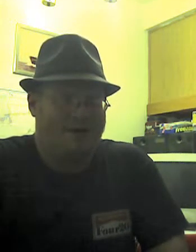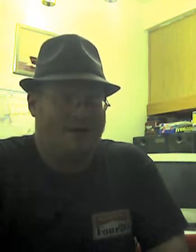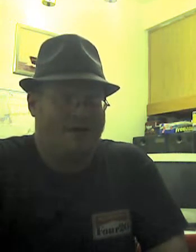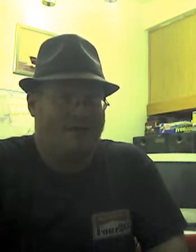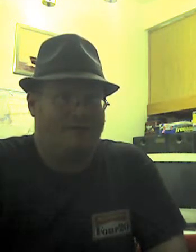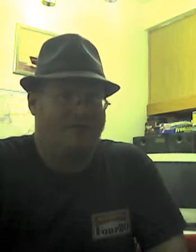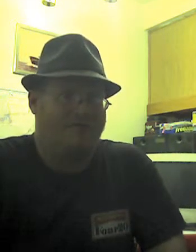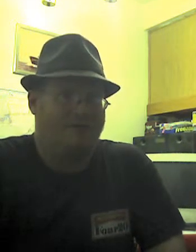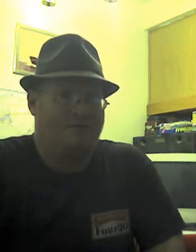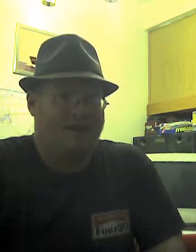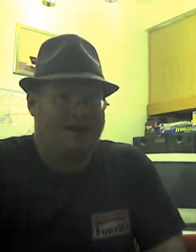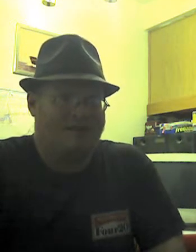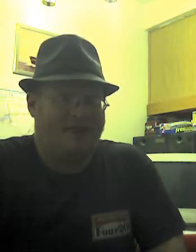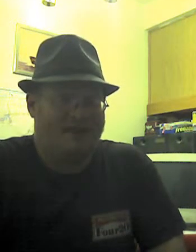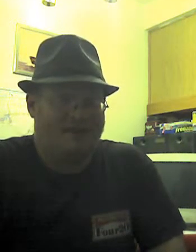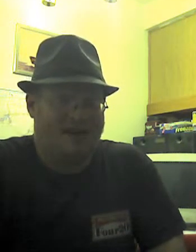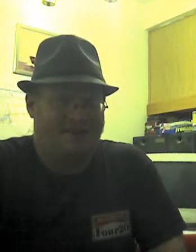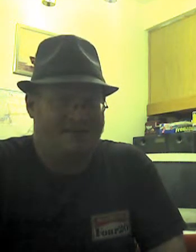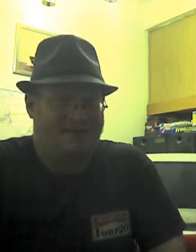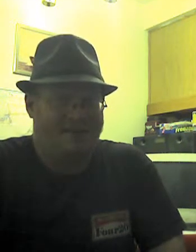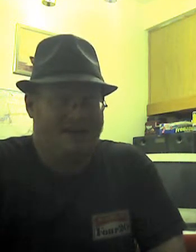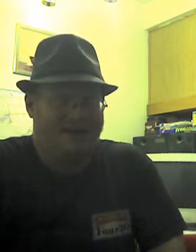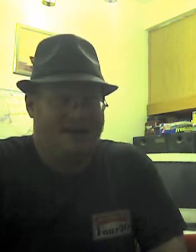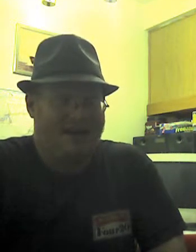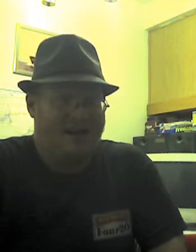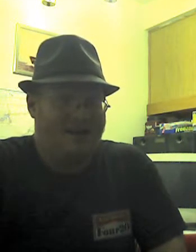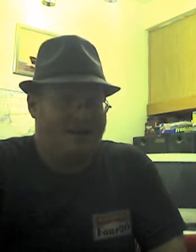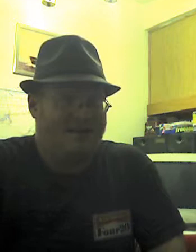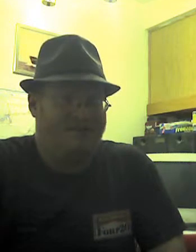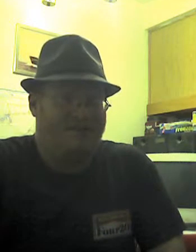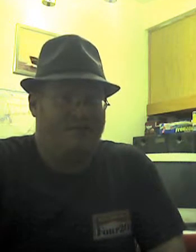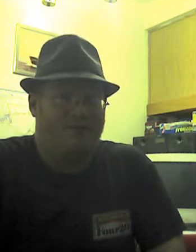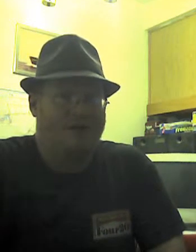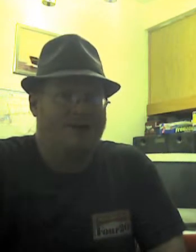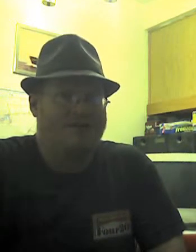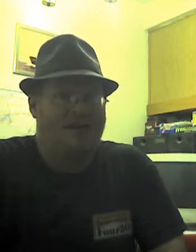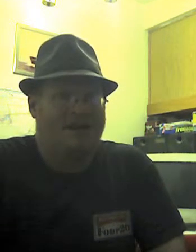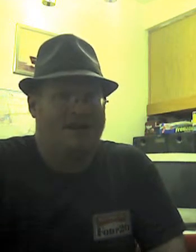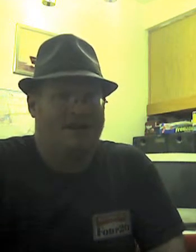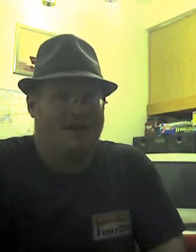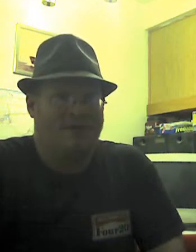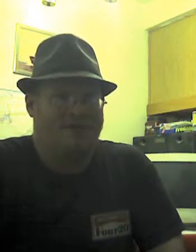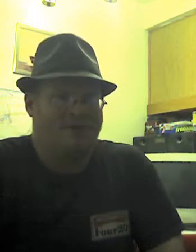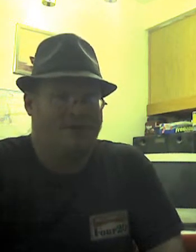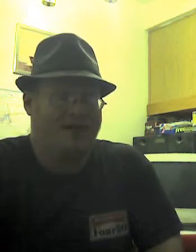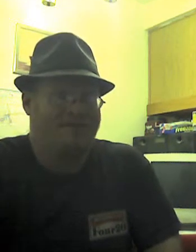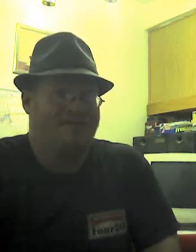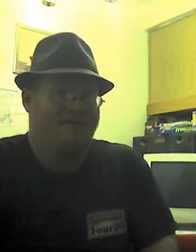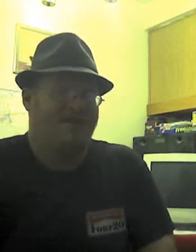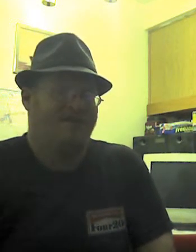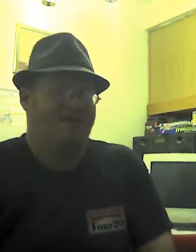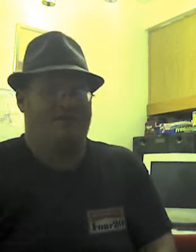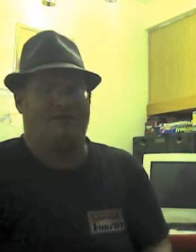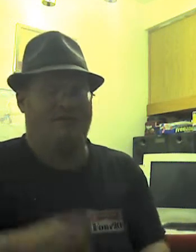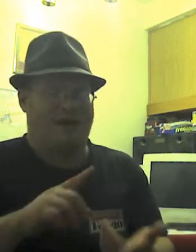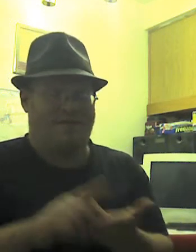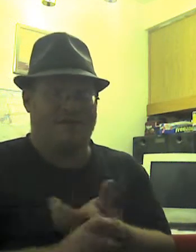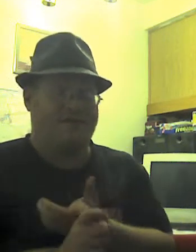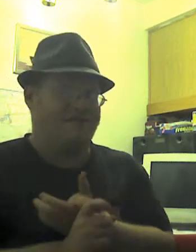it, the first Rune Factory on DS, and it's very much like the other Harvest Moon games. You do only have a choice